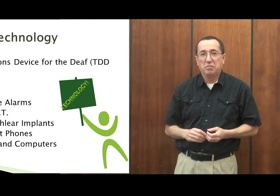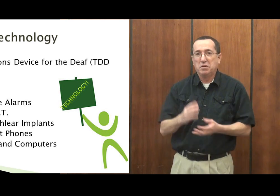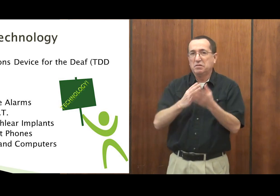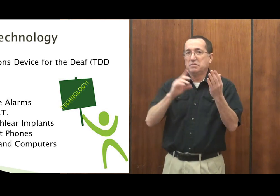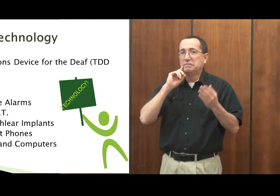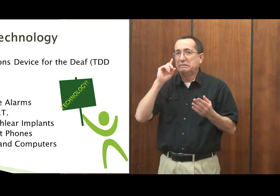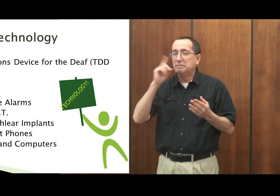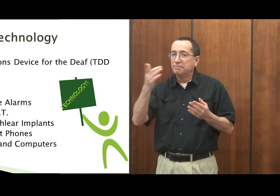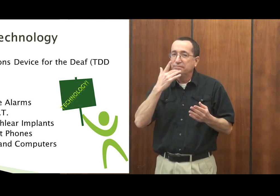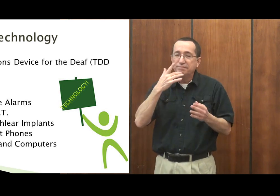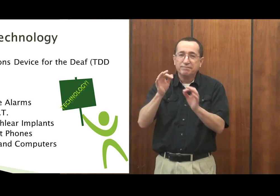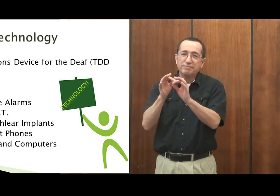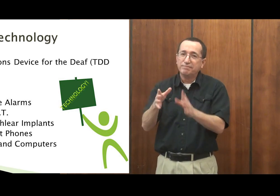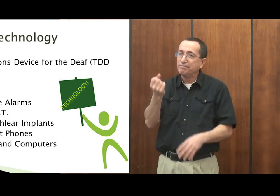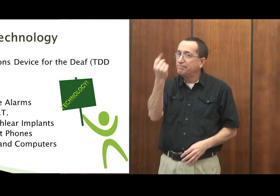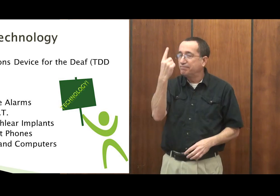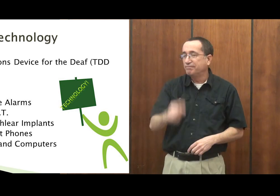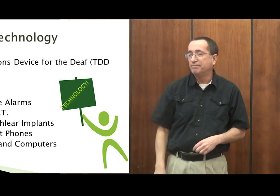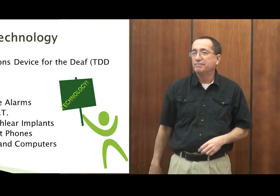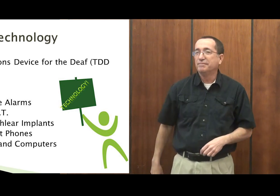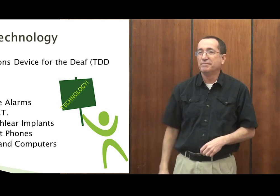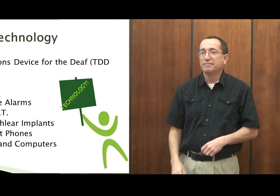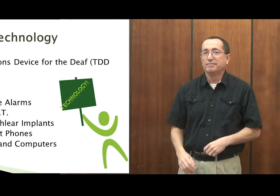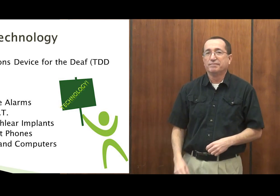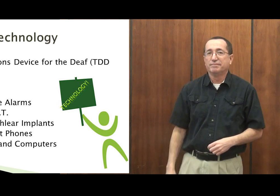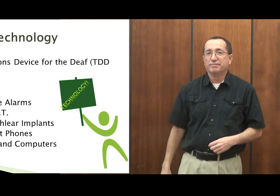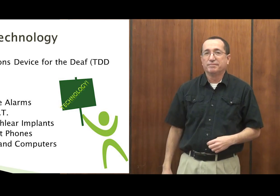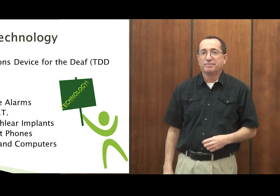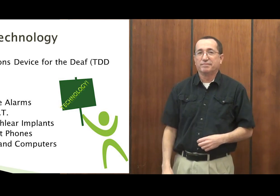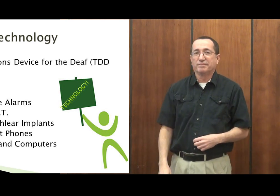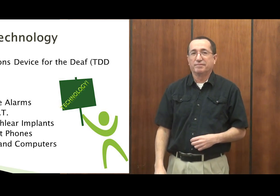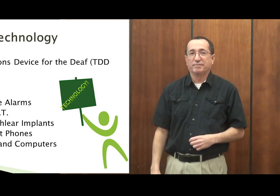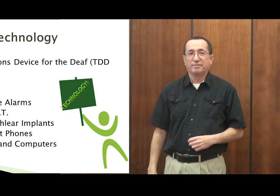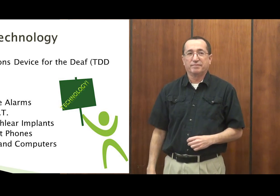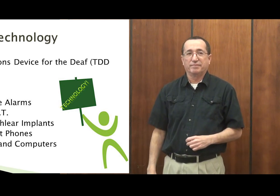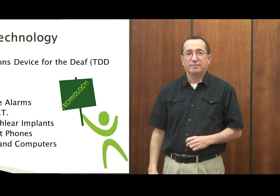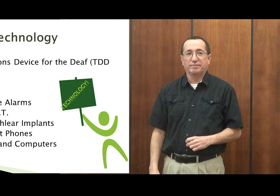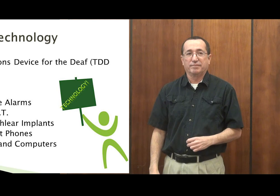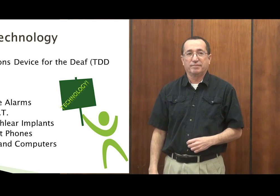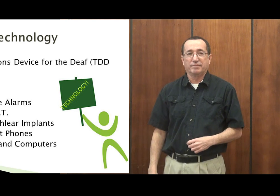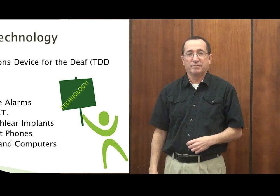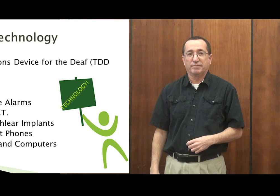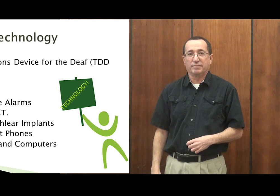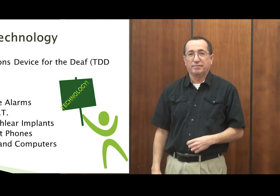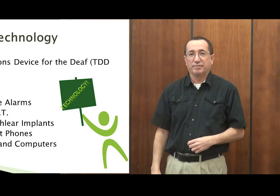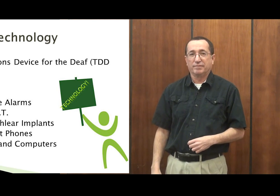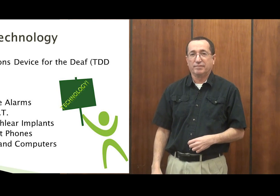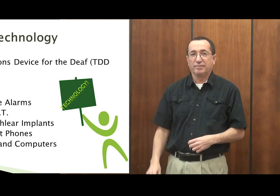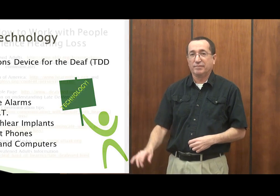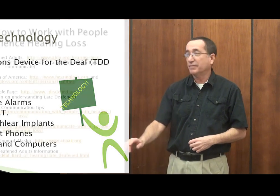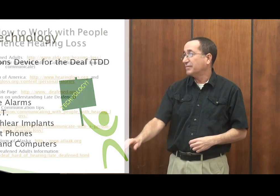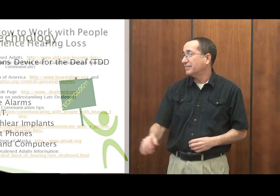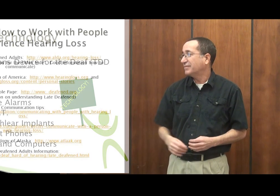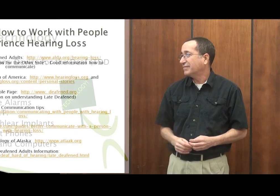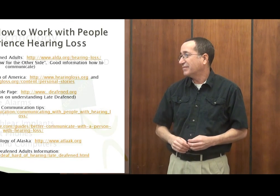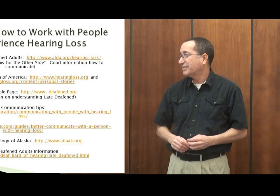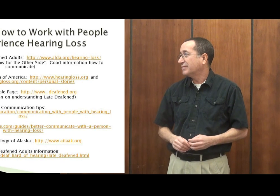with it. It was fine. Other deaf people prefer to have an interpreter so they're not struggling with the English as much. But for me, I'm well versed in English